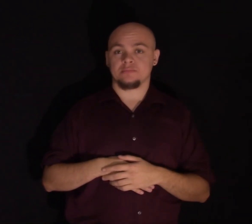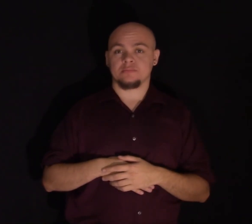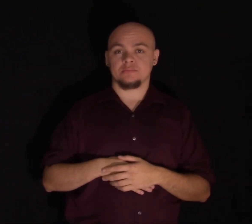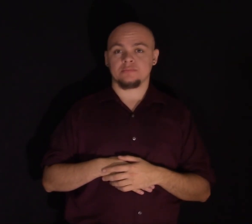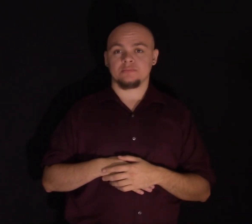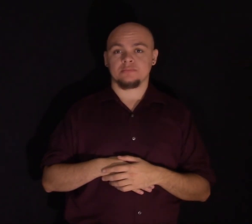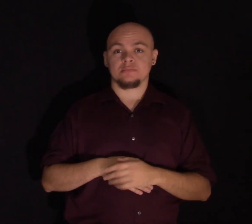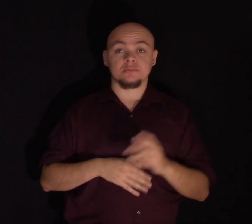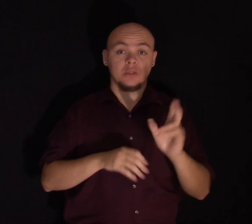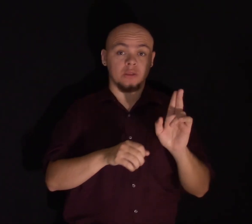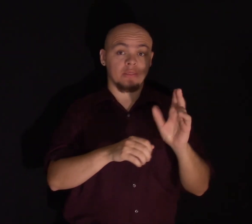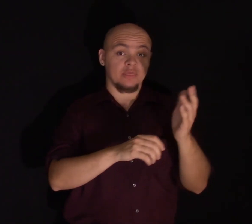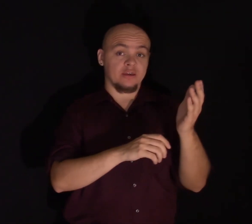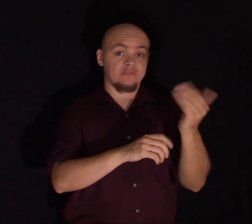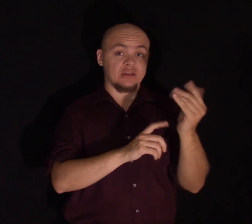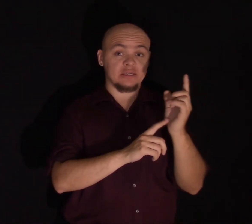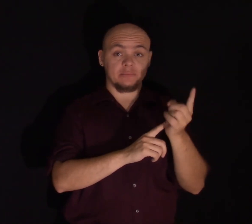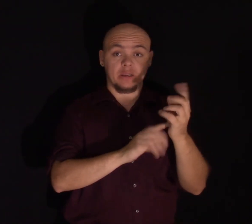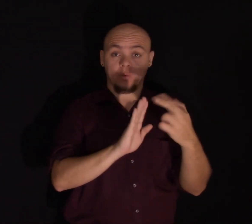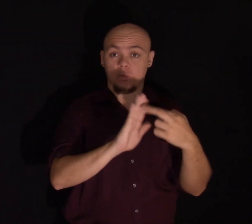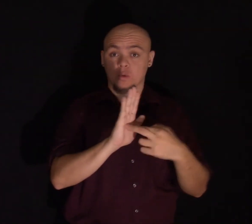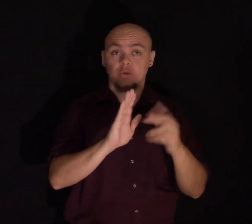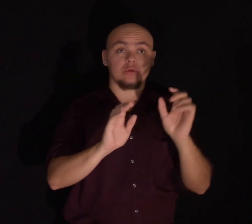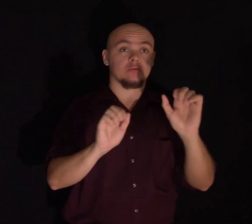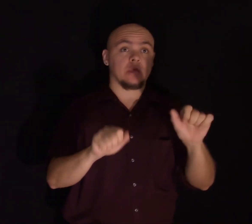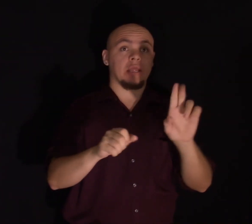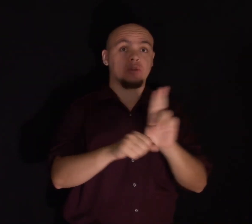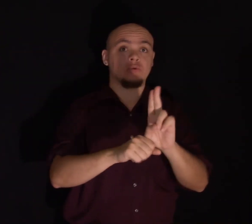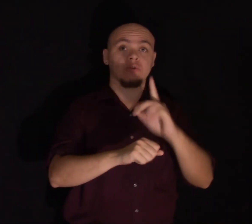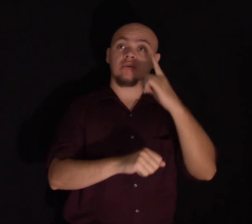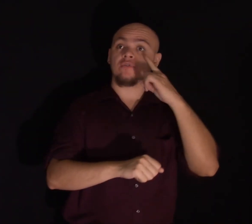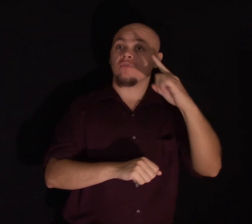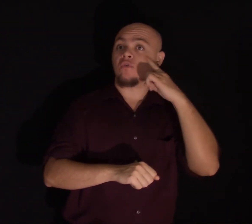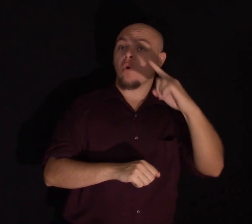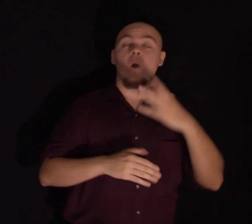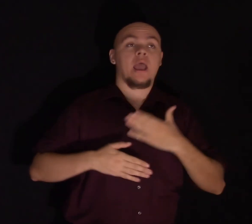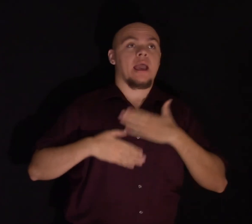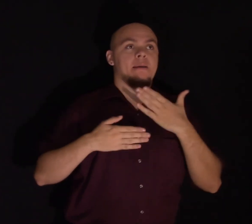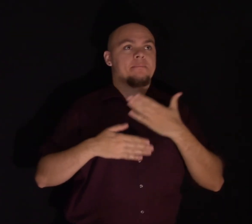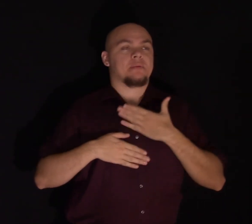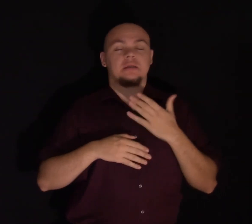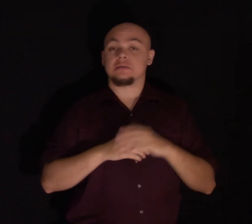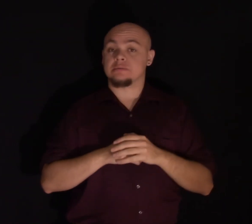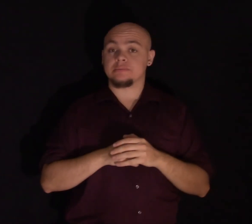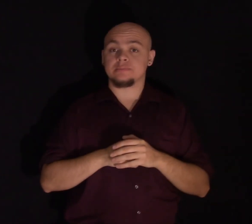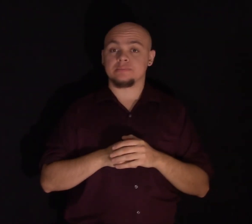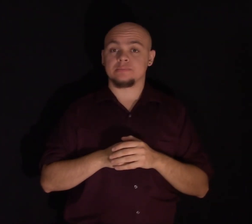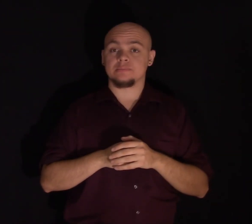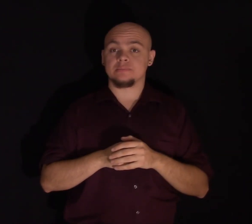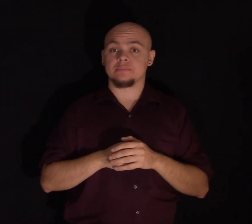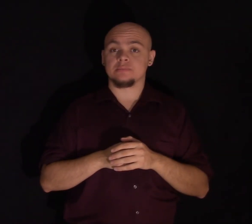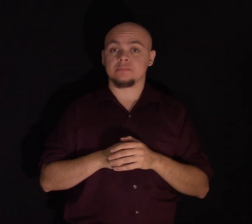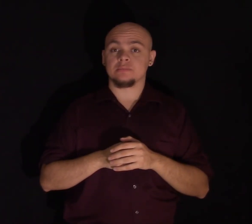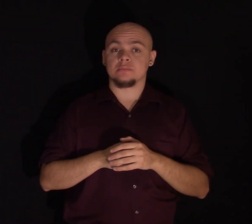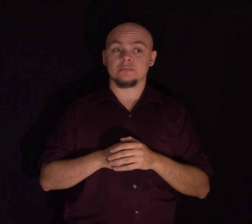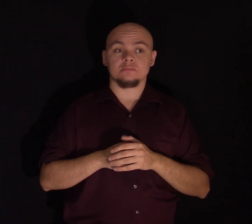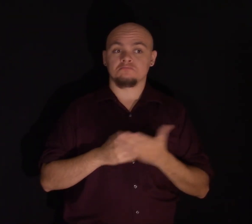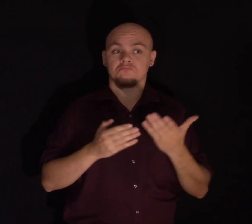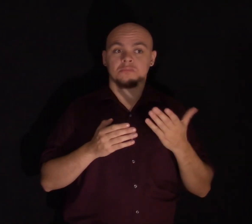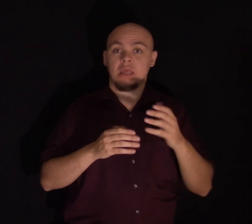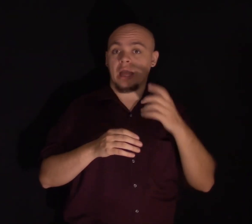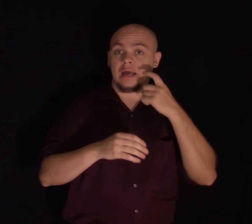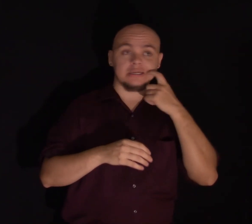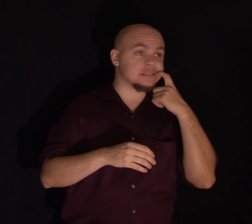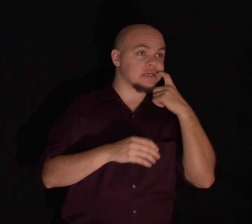use the 15-minute rule to find happiness. You can use the 15-minute rule to break addictions. There's nothing you